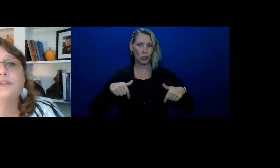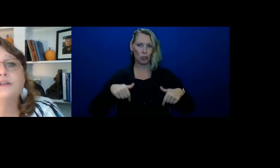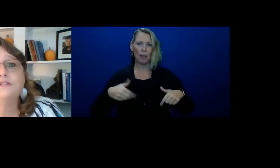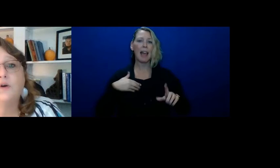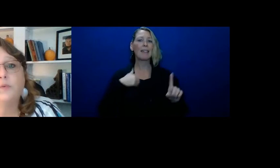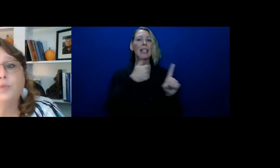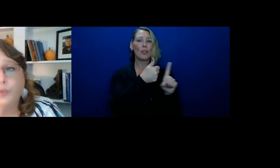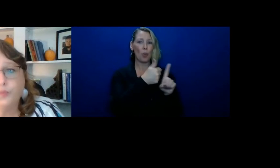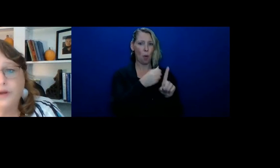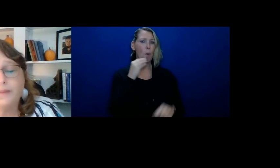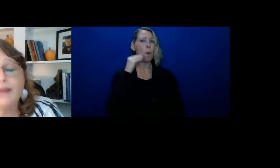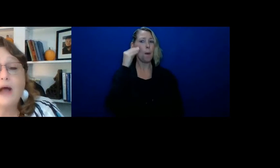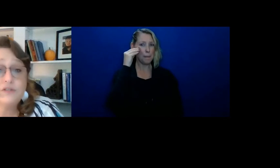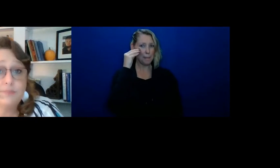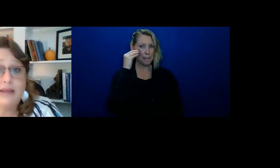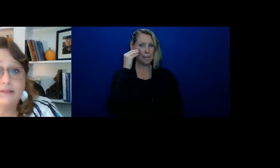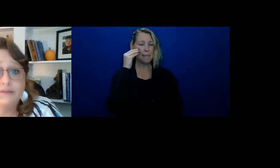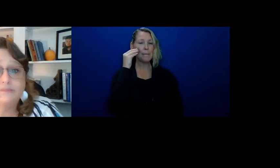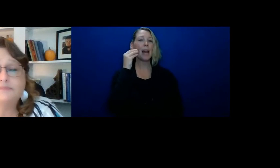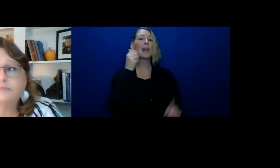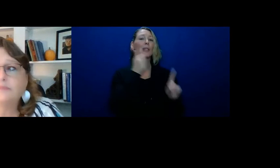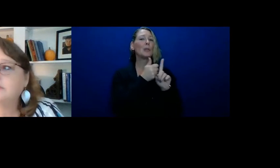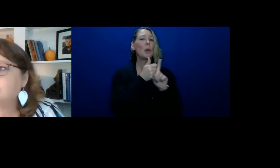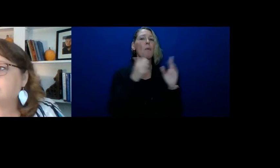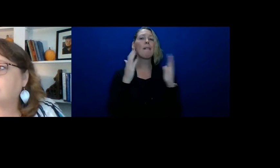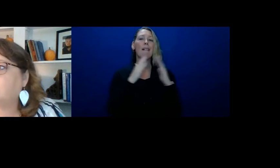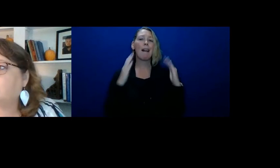home with his own housemate.